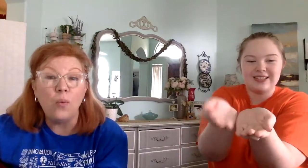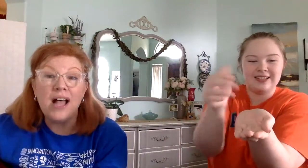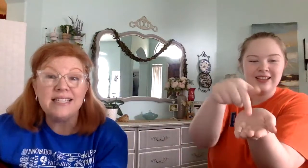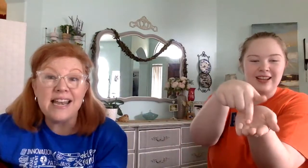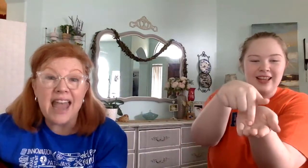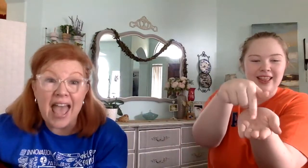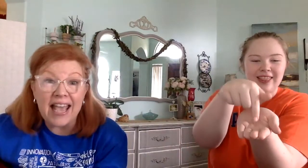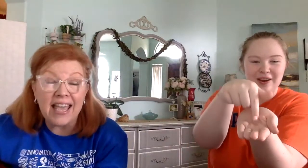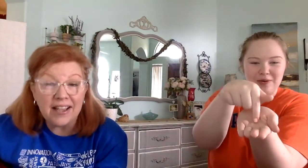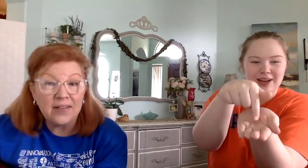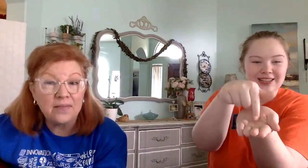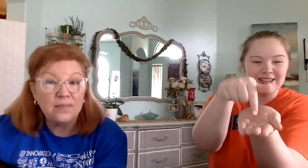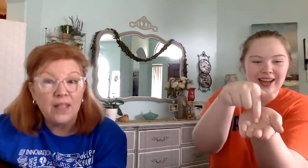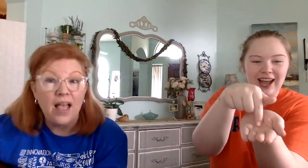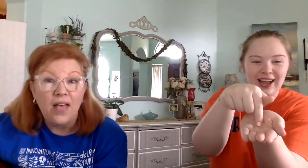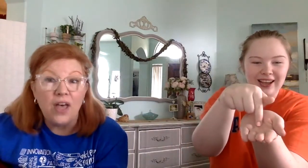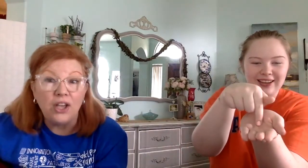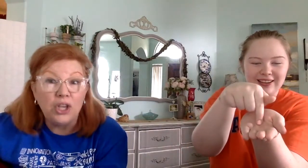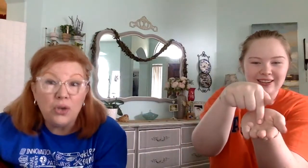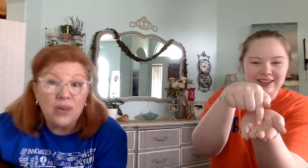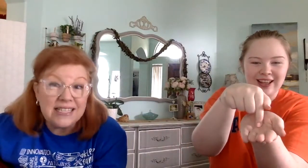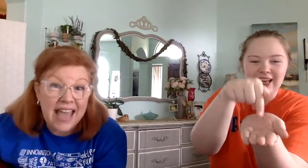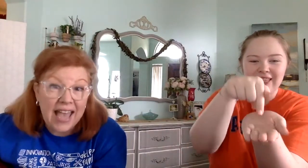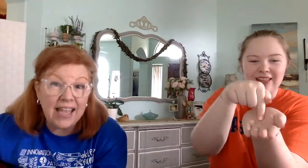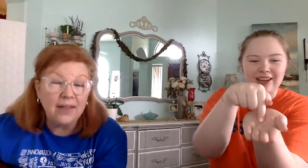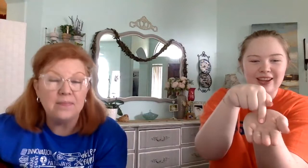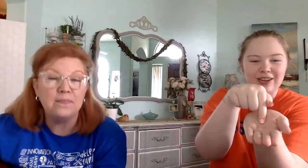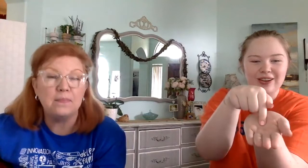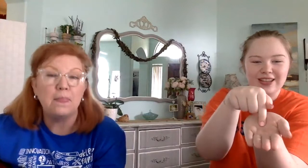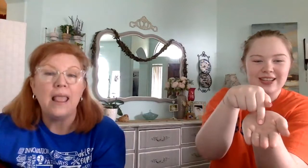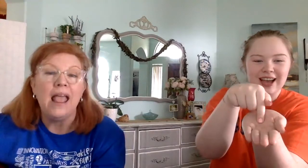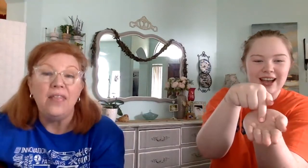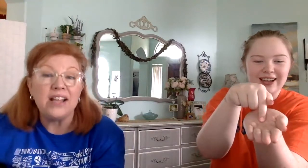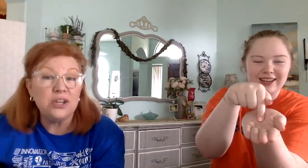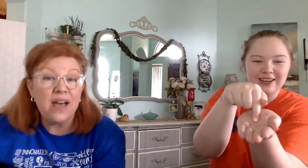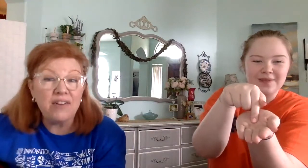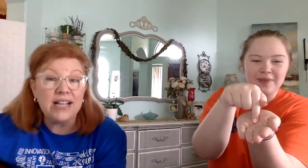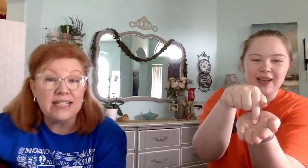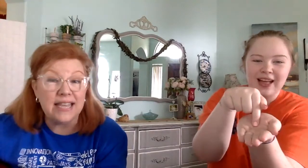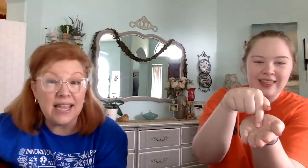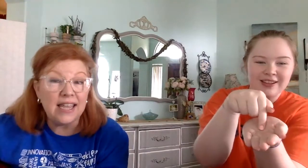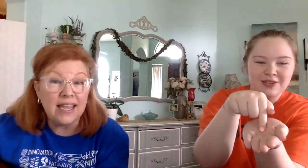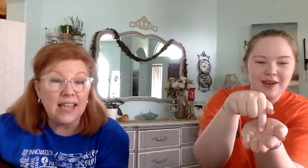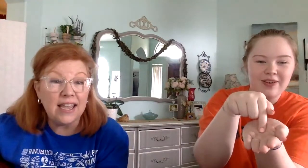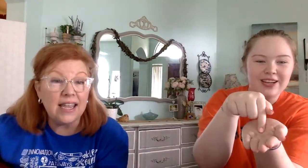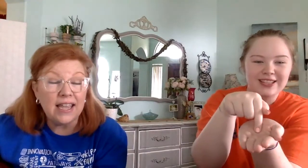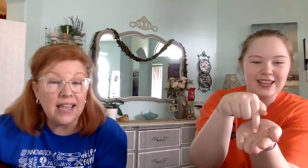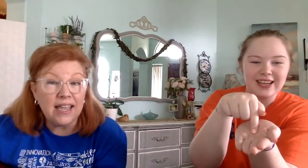was an egg, the cutest egg, that you ever did see.